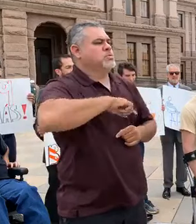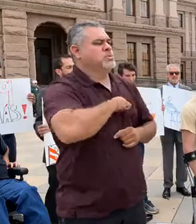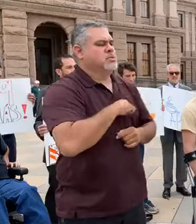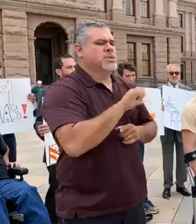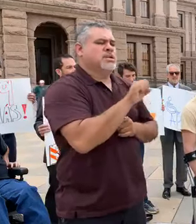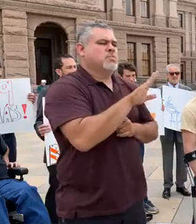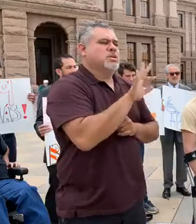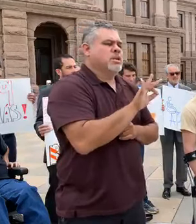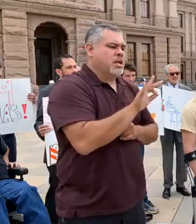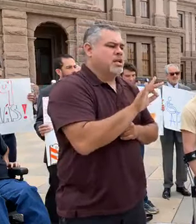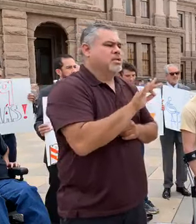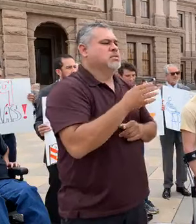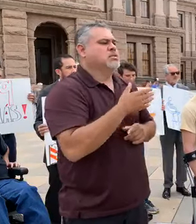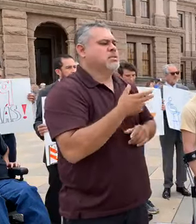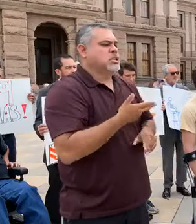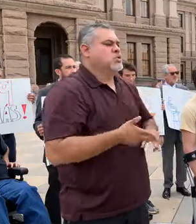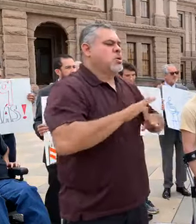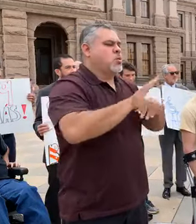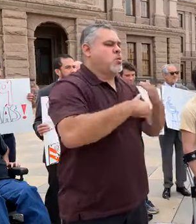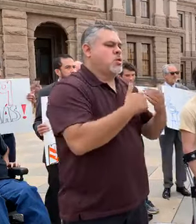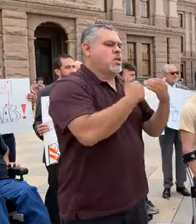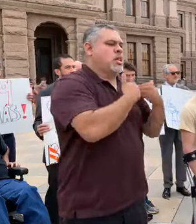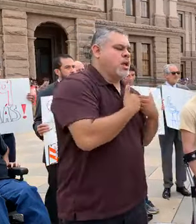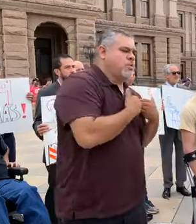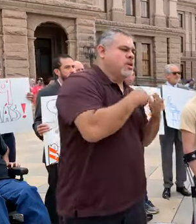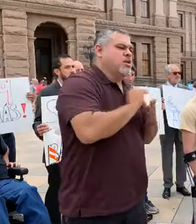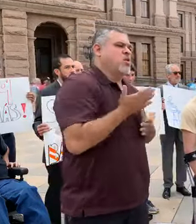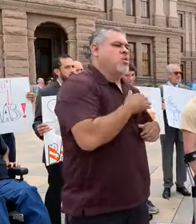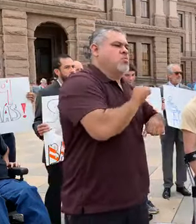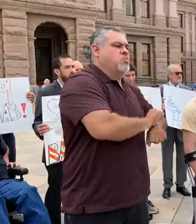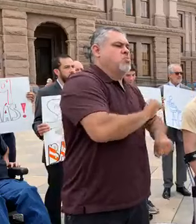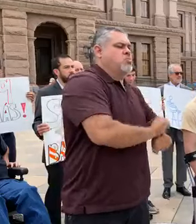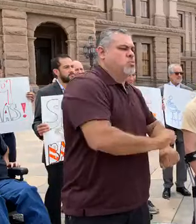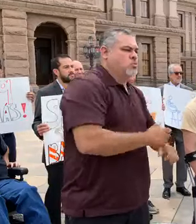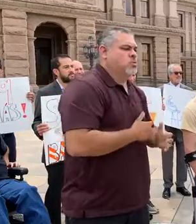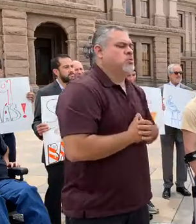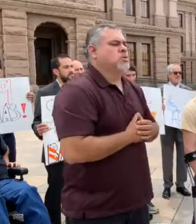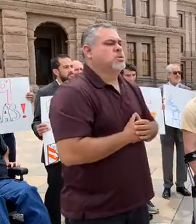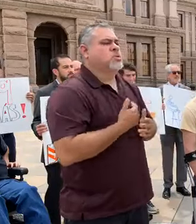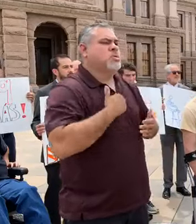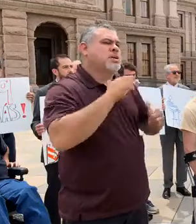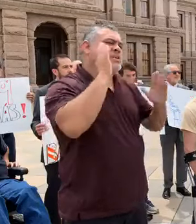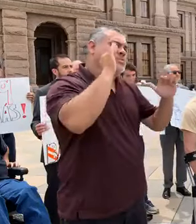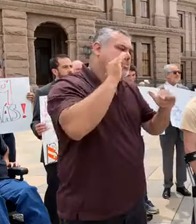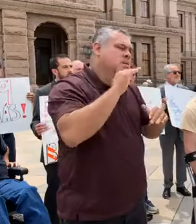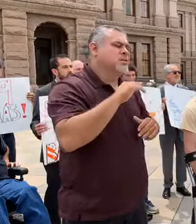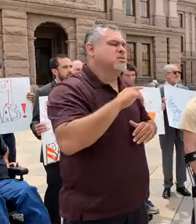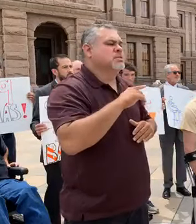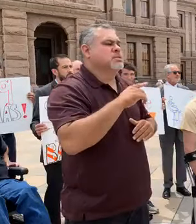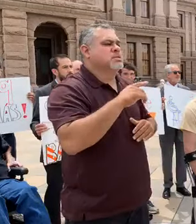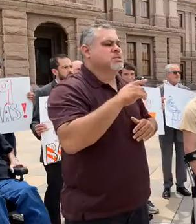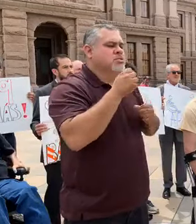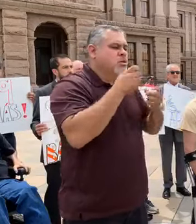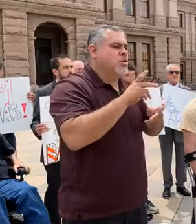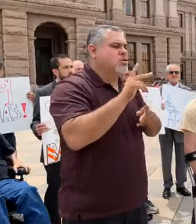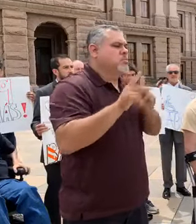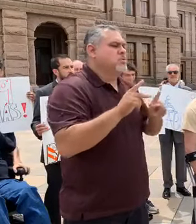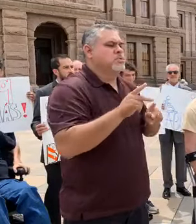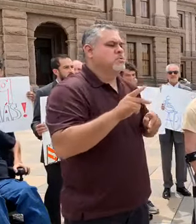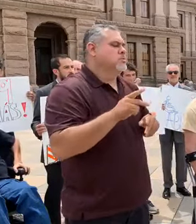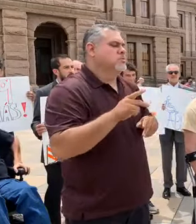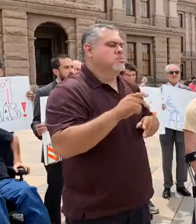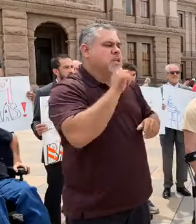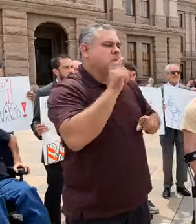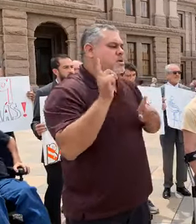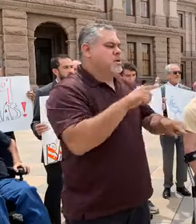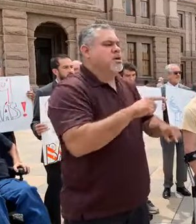9 raises the liabilities in the work that we do so much. We expect it to deter so many young people from this